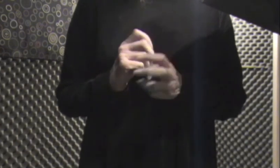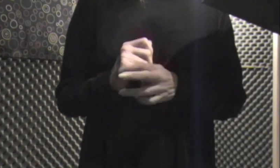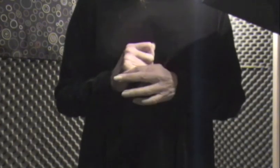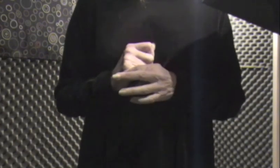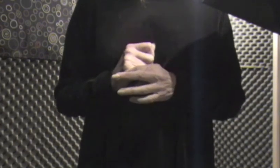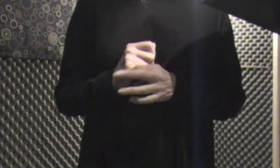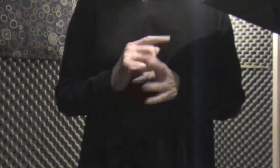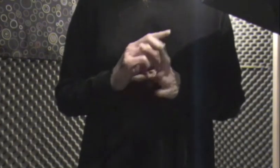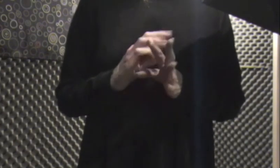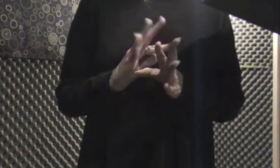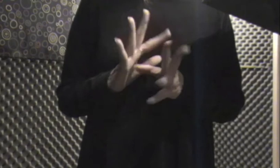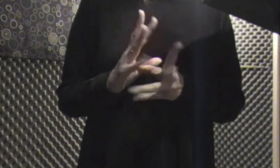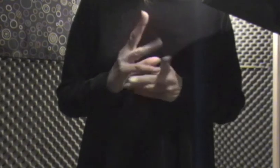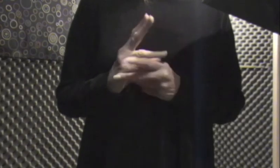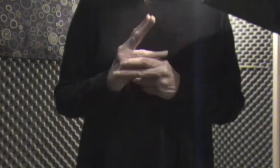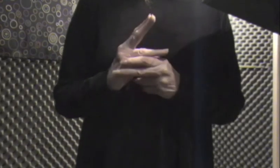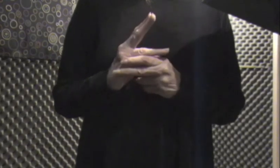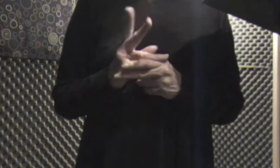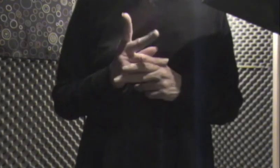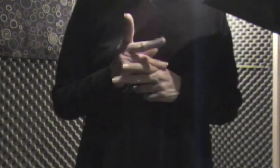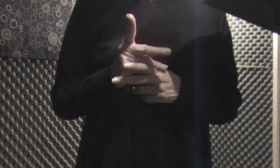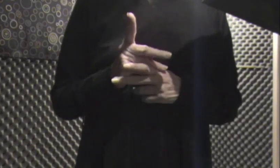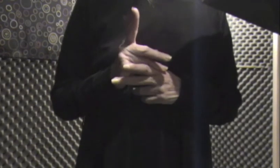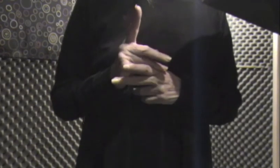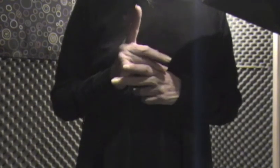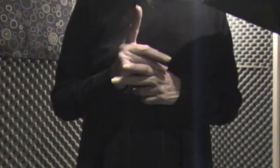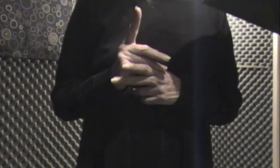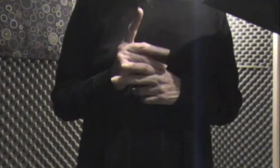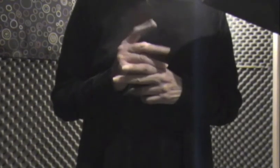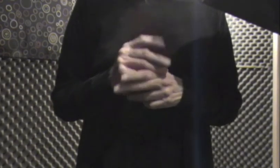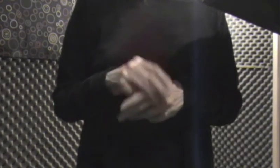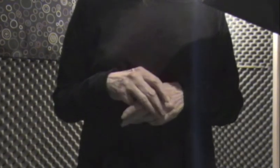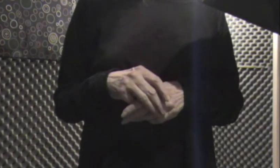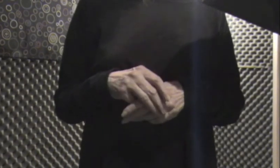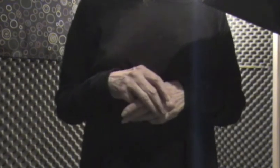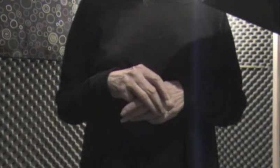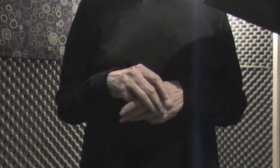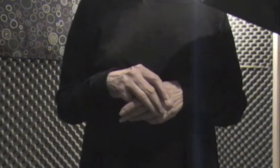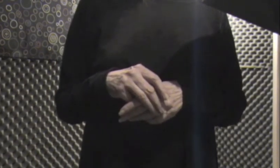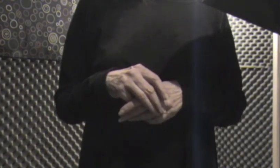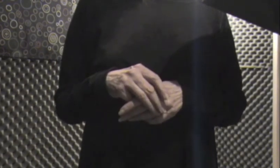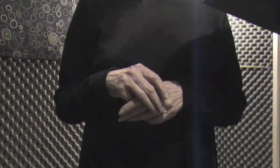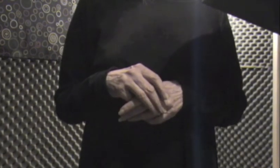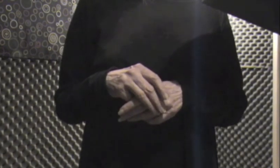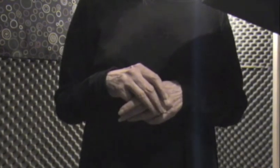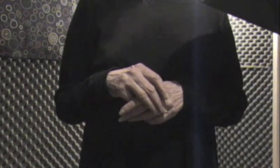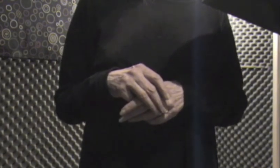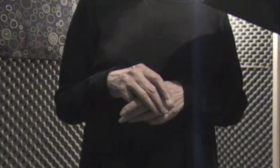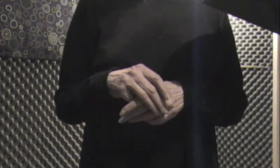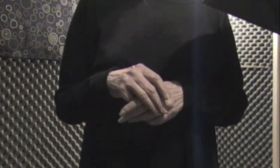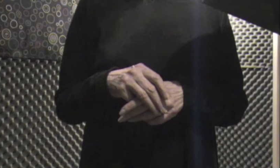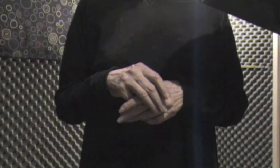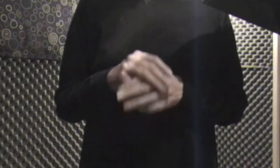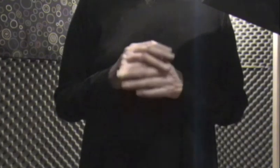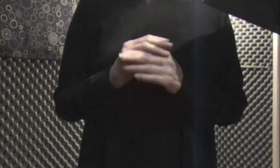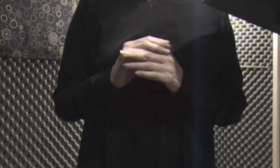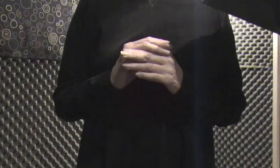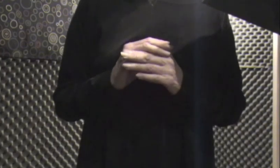exciting Scanning my dresser Finding my cash of twenties Lucky Andrew Jackson Caressing her with his cheek Take